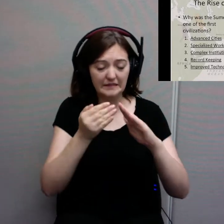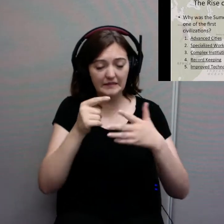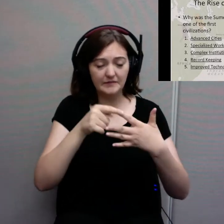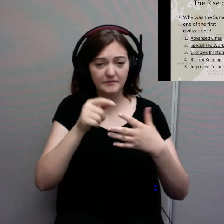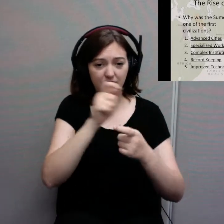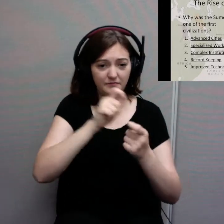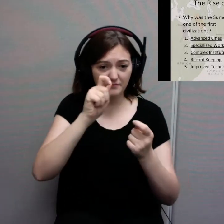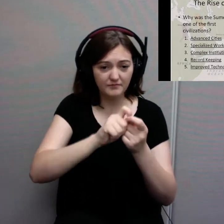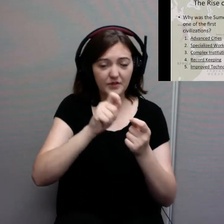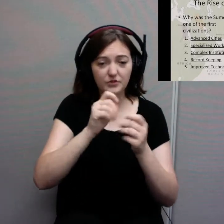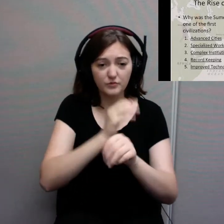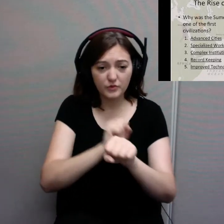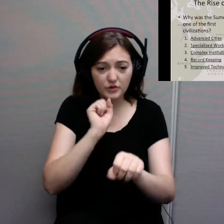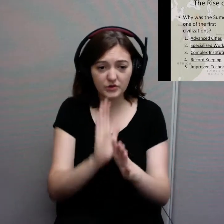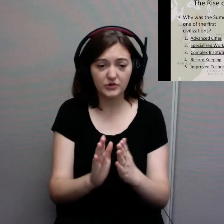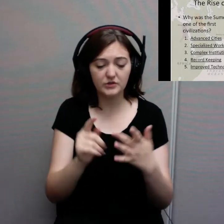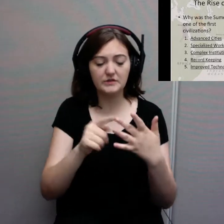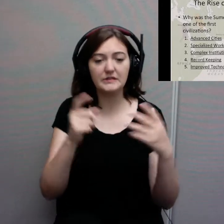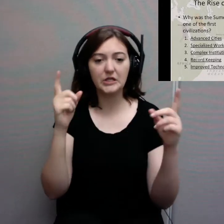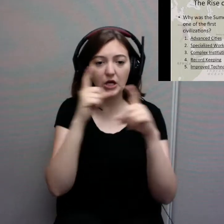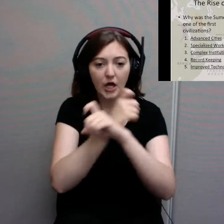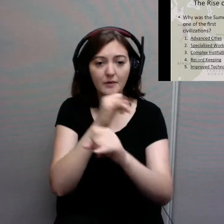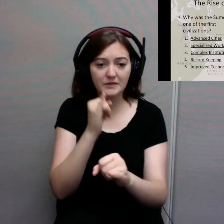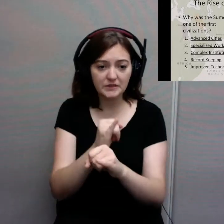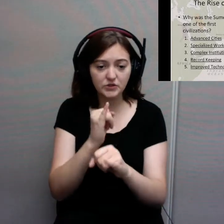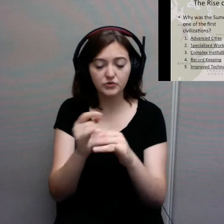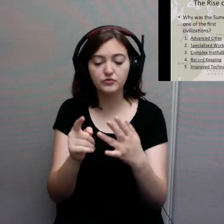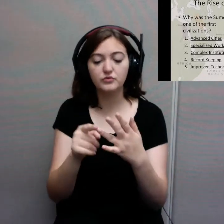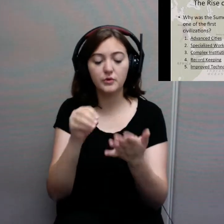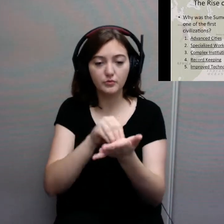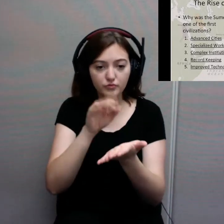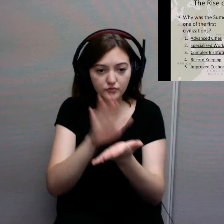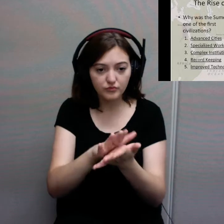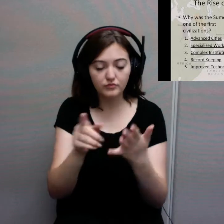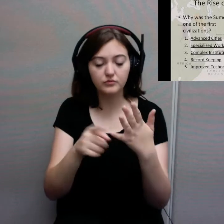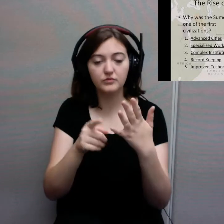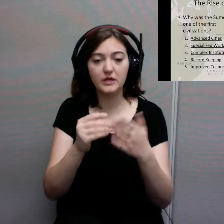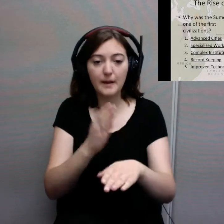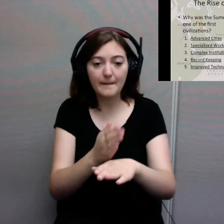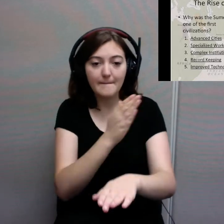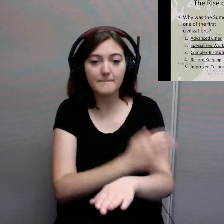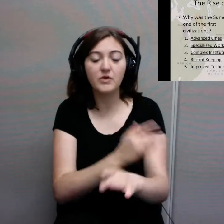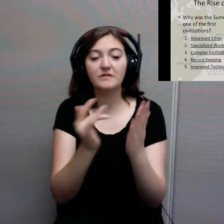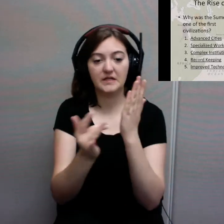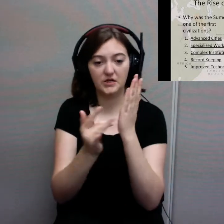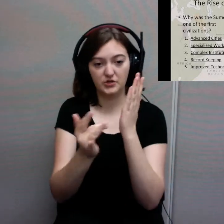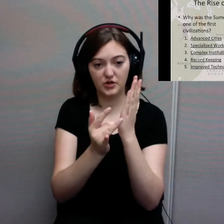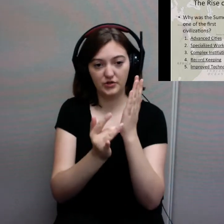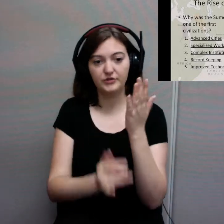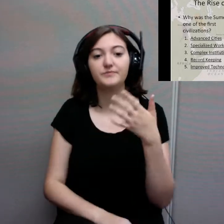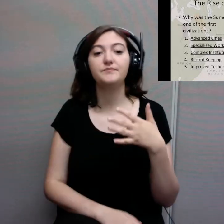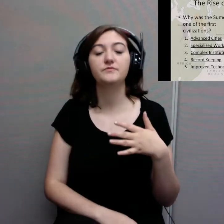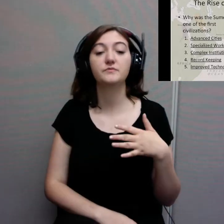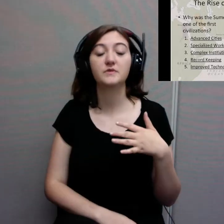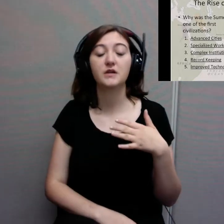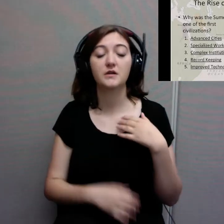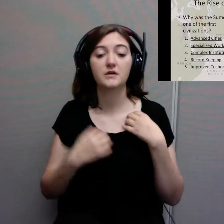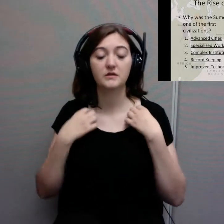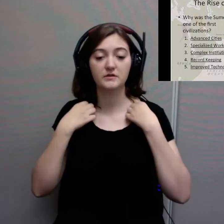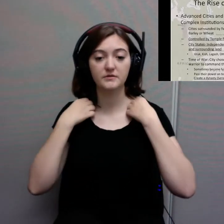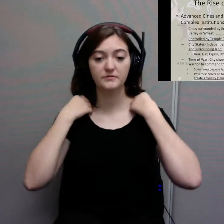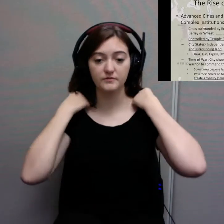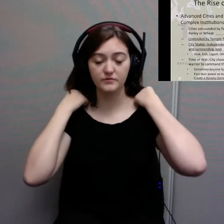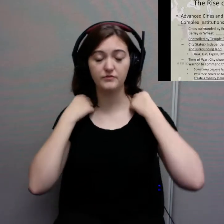institutions, record-keeping, and improved technology. And we're going to be talking about these in depth right